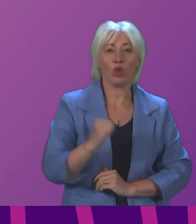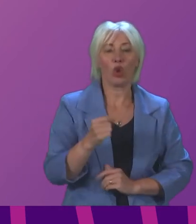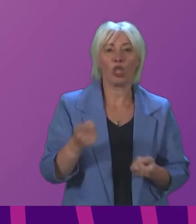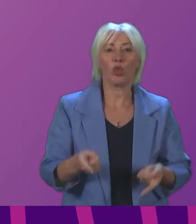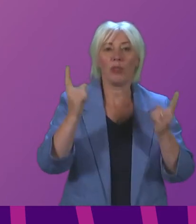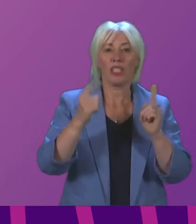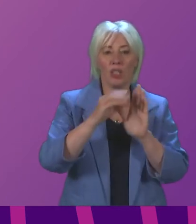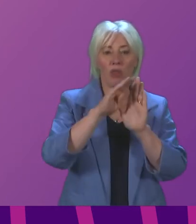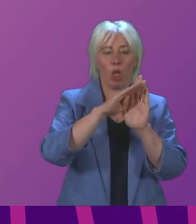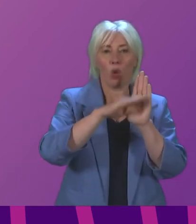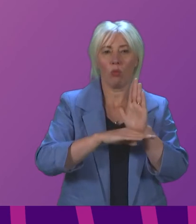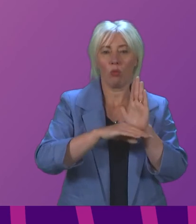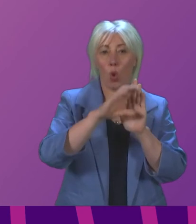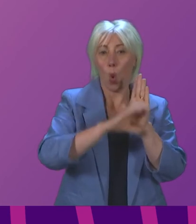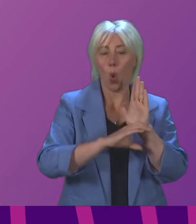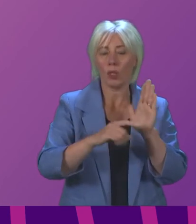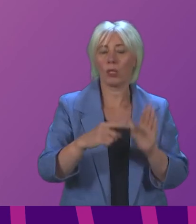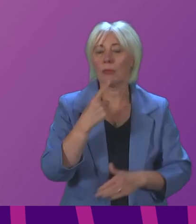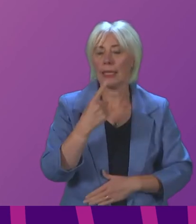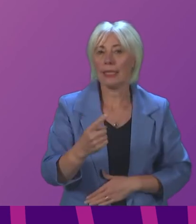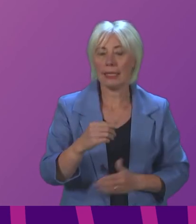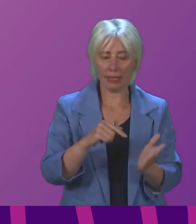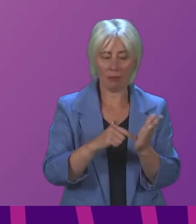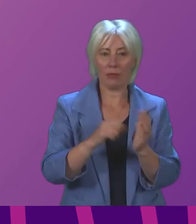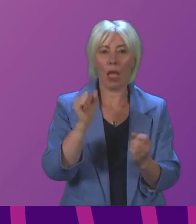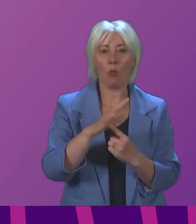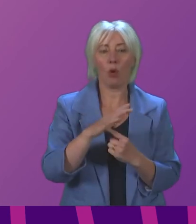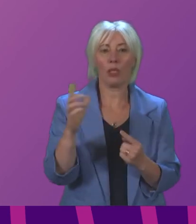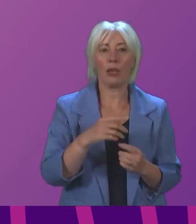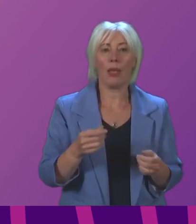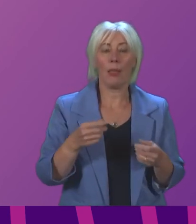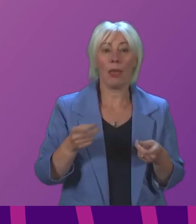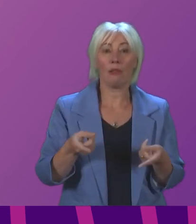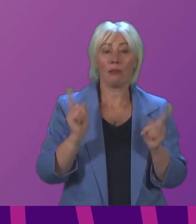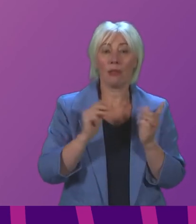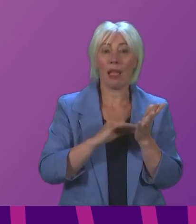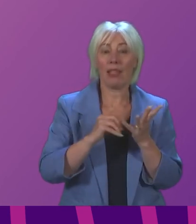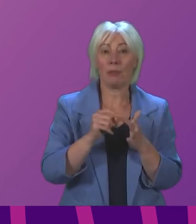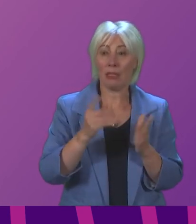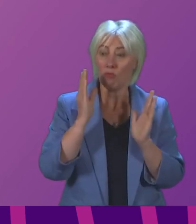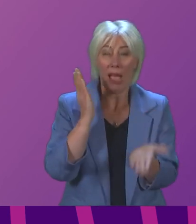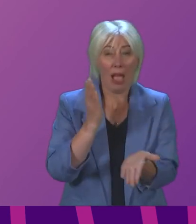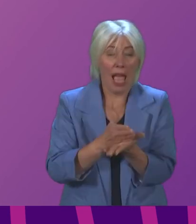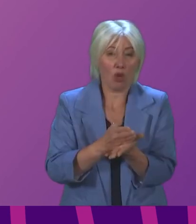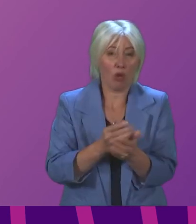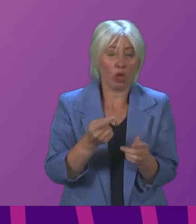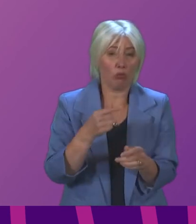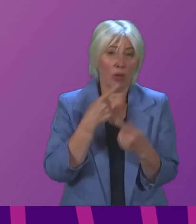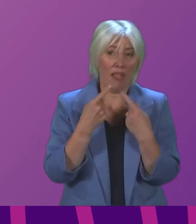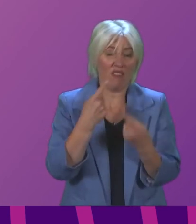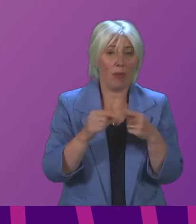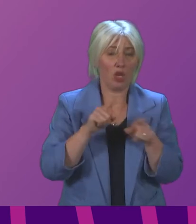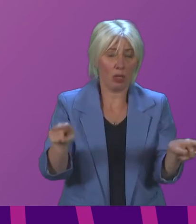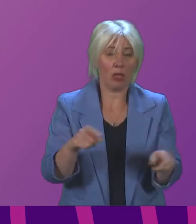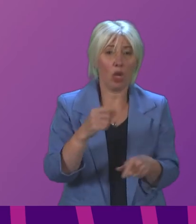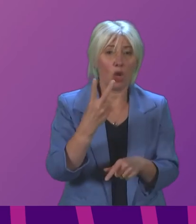code noting your previous comments which sets out the importance that ministers give accurate and truthful information to parliament on the 27th